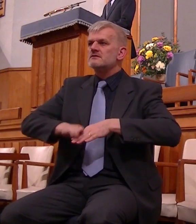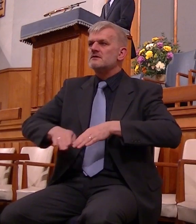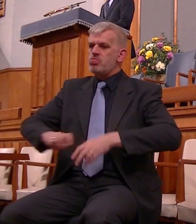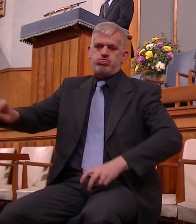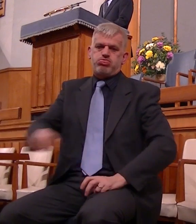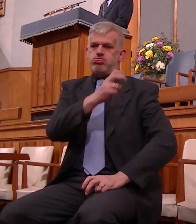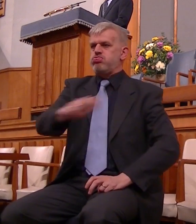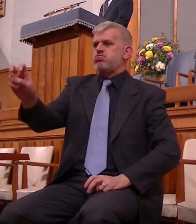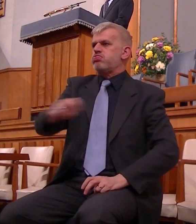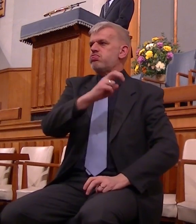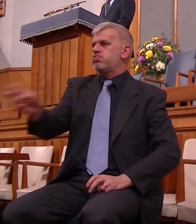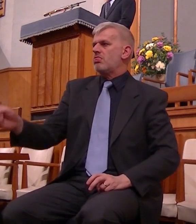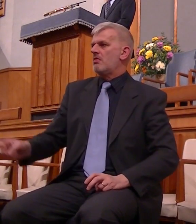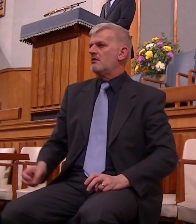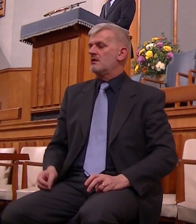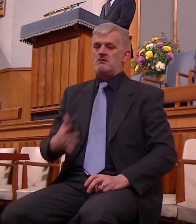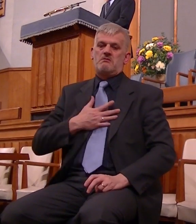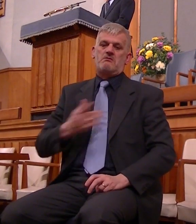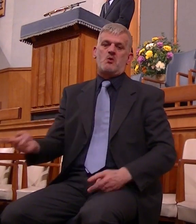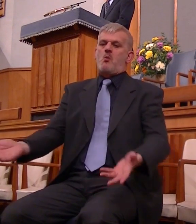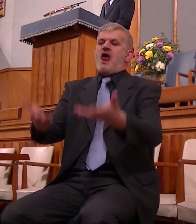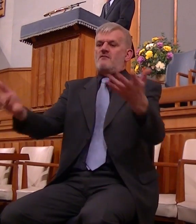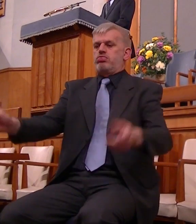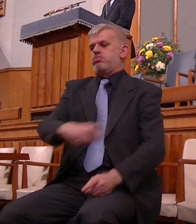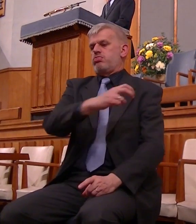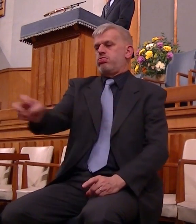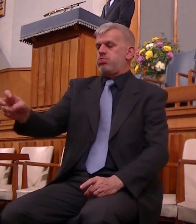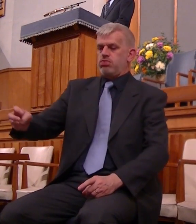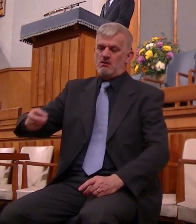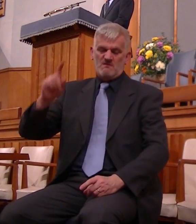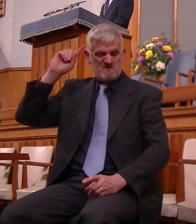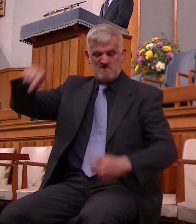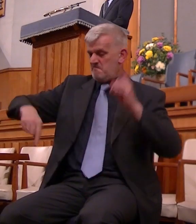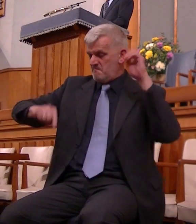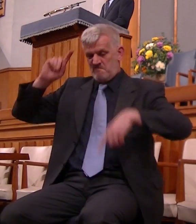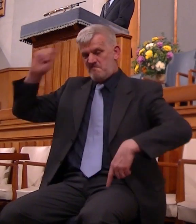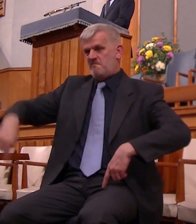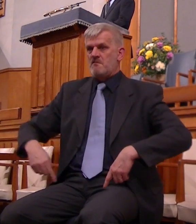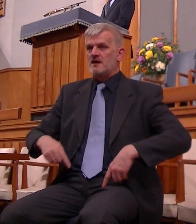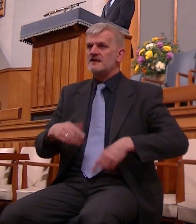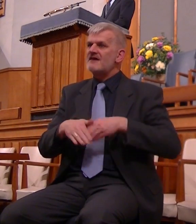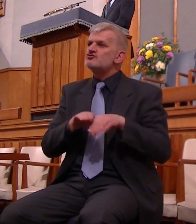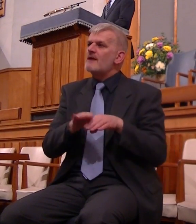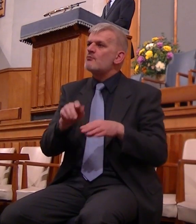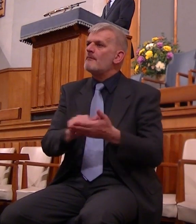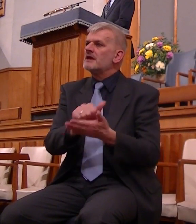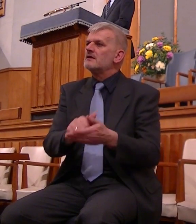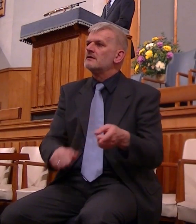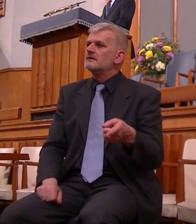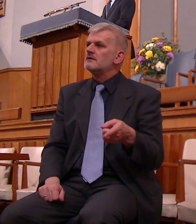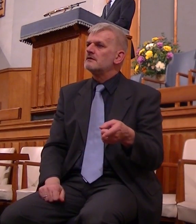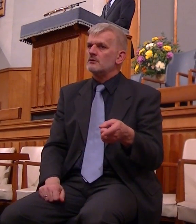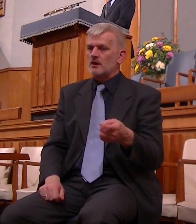calamity about wherever it wants to go a law unto itself and the